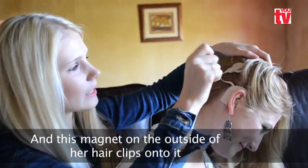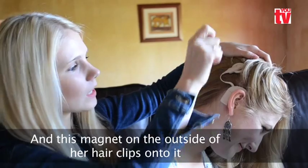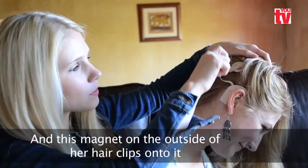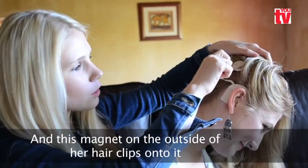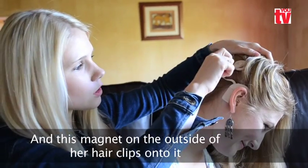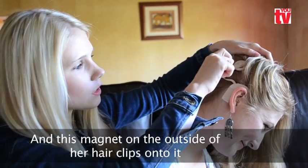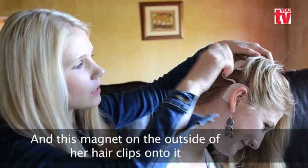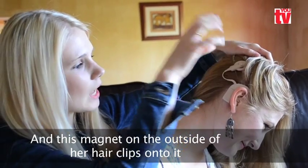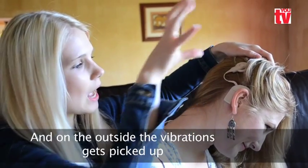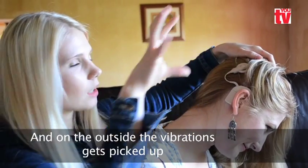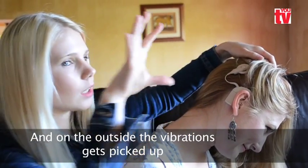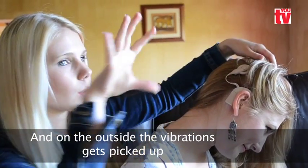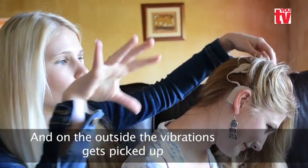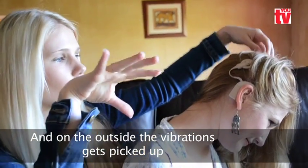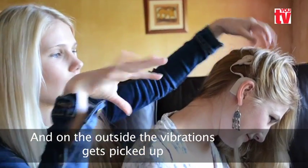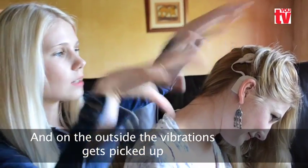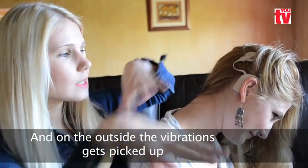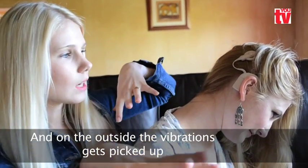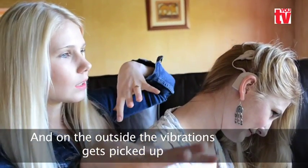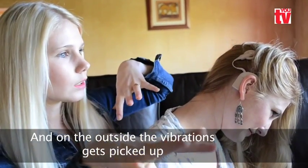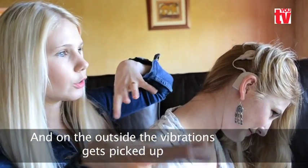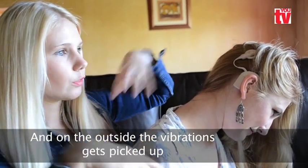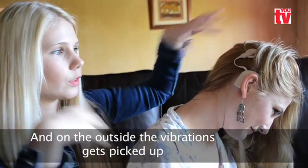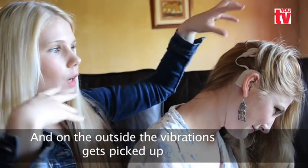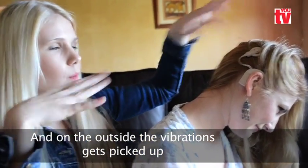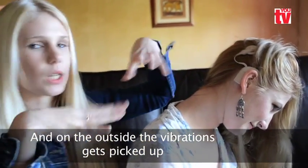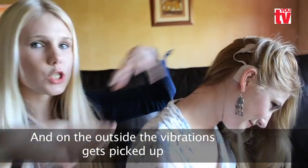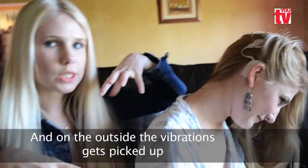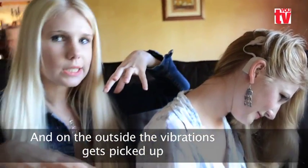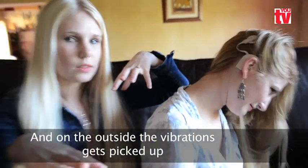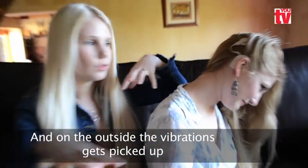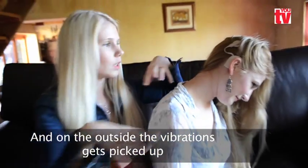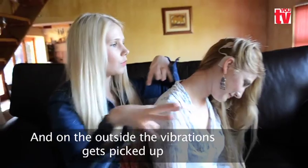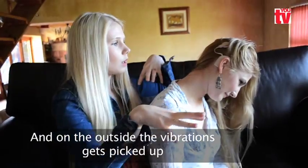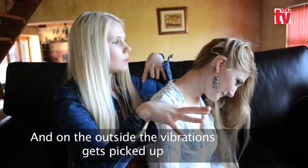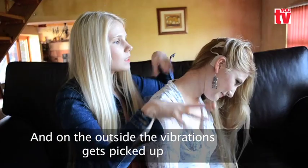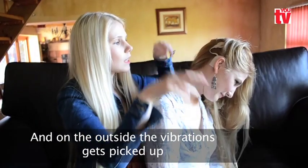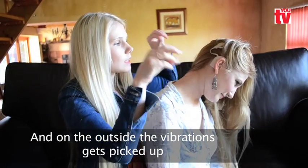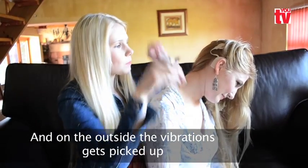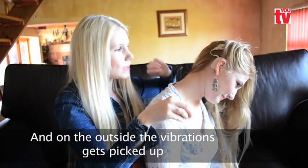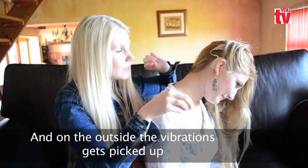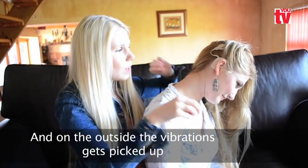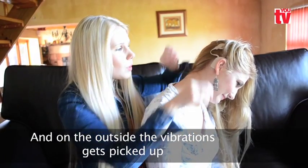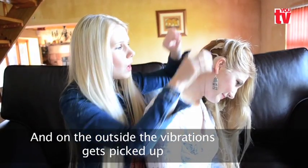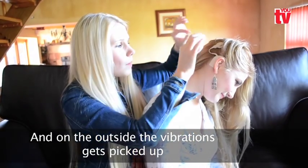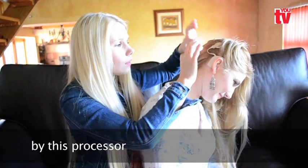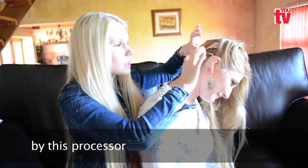clipped onto. And on the outside, you know, the vibrations in the environment is picked up by this